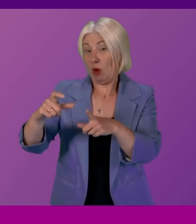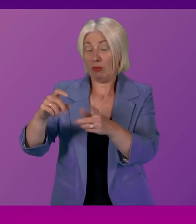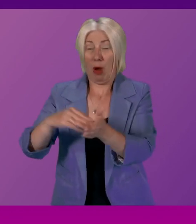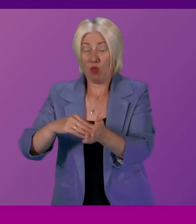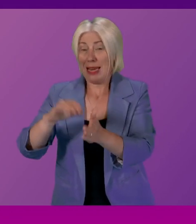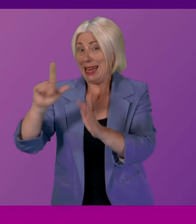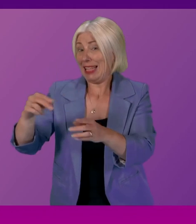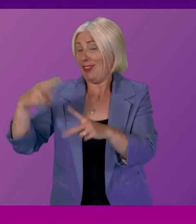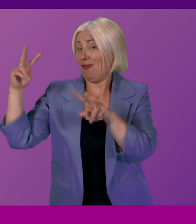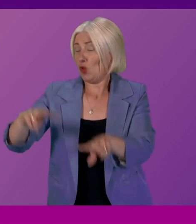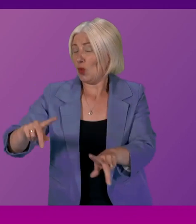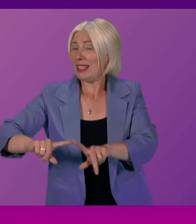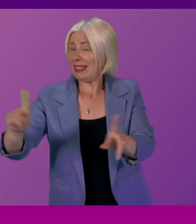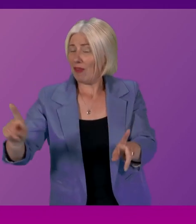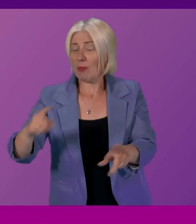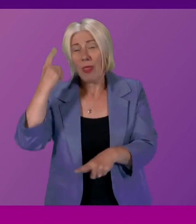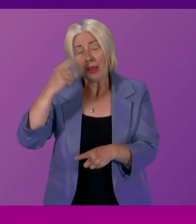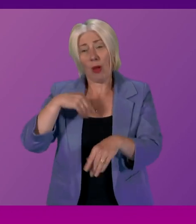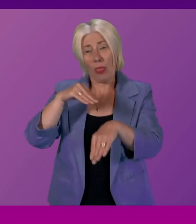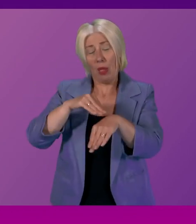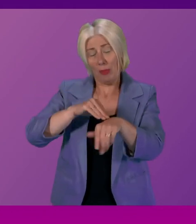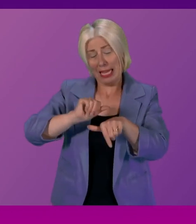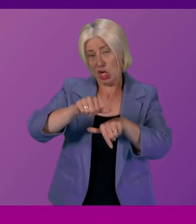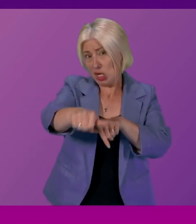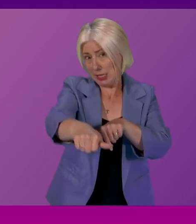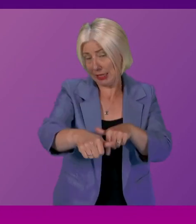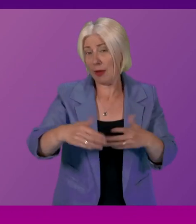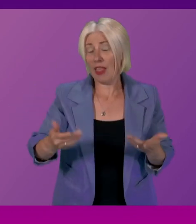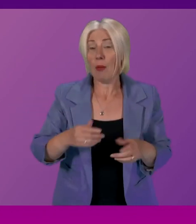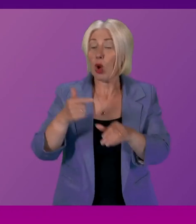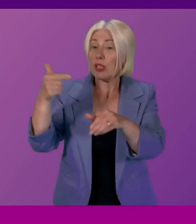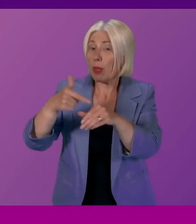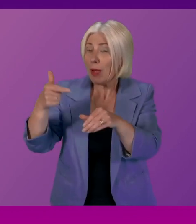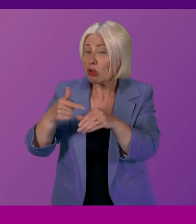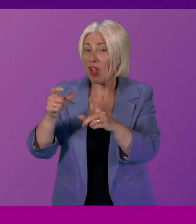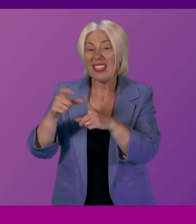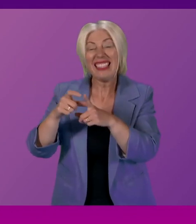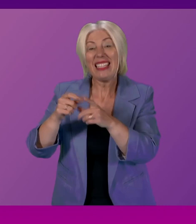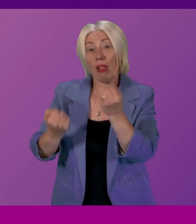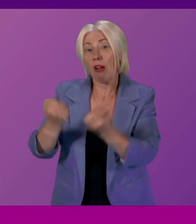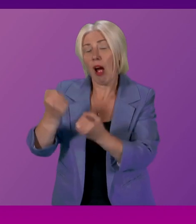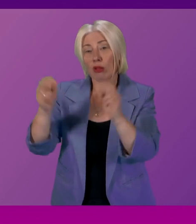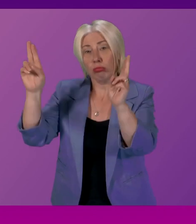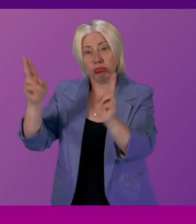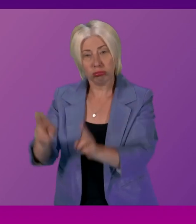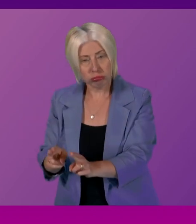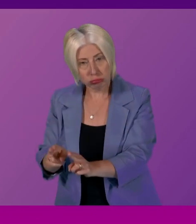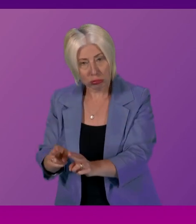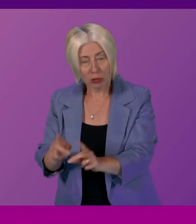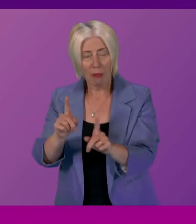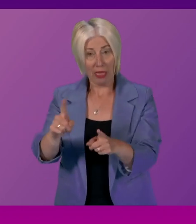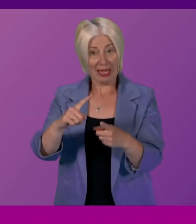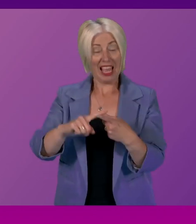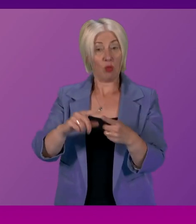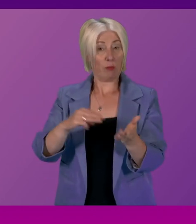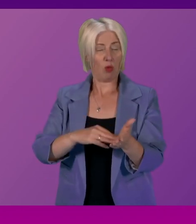have to understand the implications, particularly around the phasing out of petrol and diesel vehicles. I think Edward Mountain would accept that,